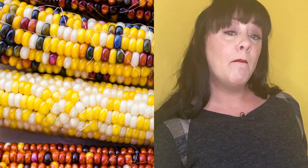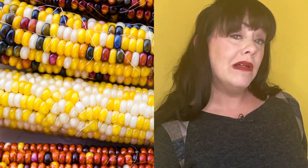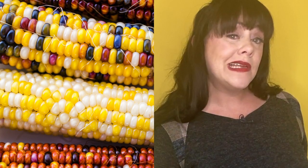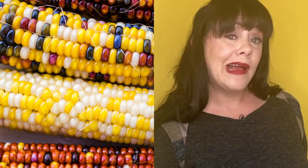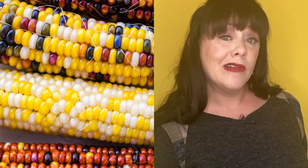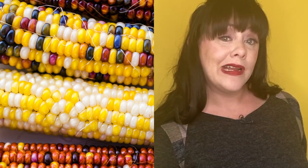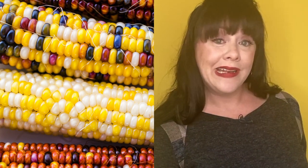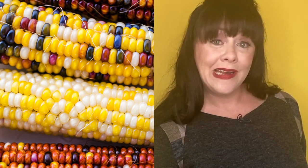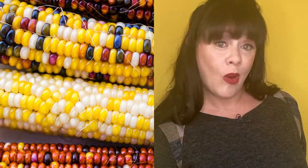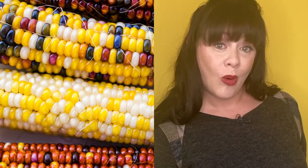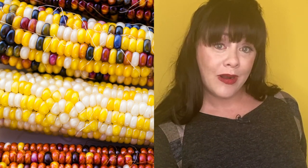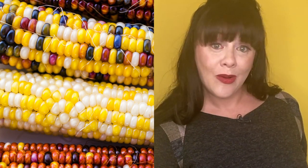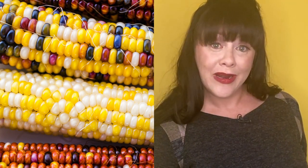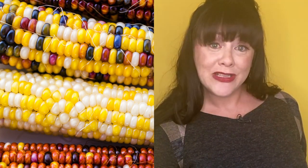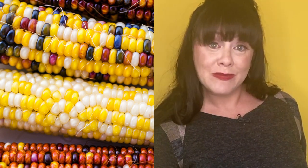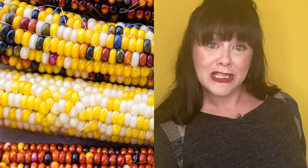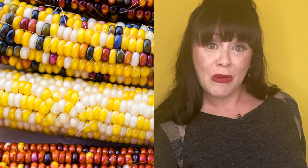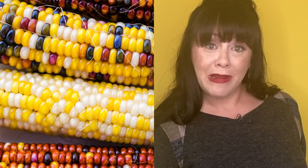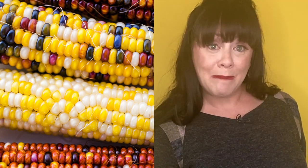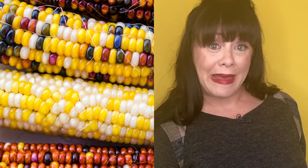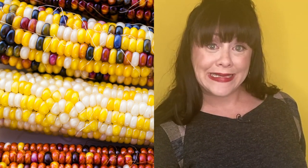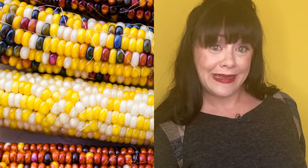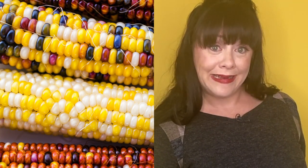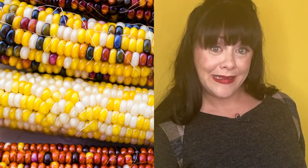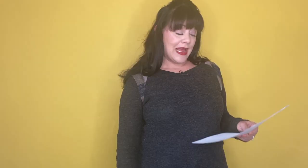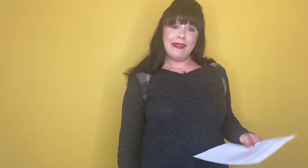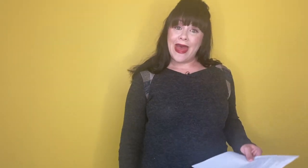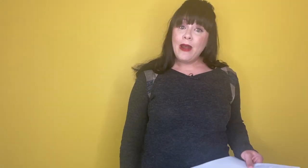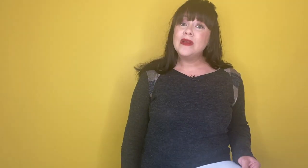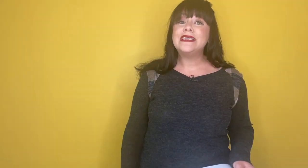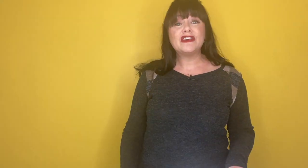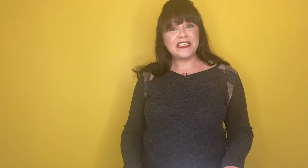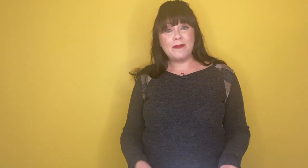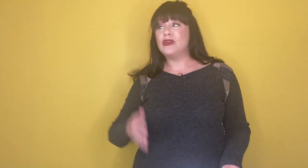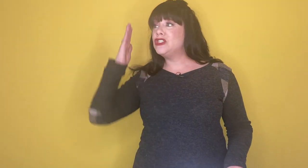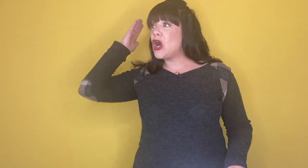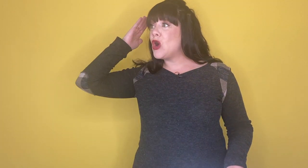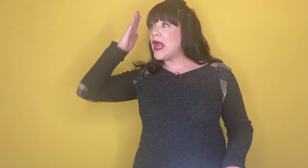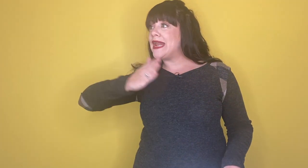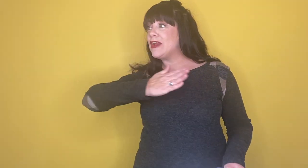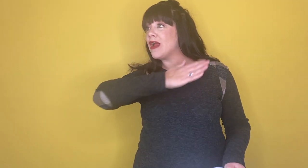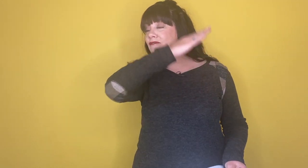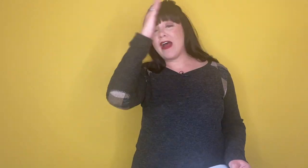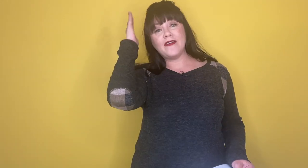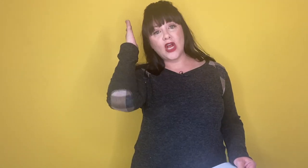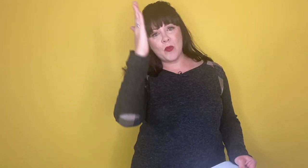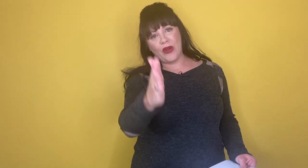multicolored Indian corn, according to the Smithsonian Magazine. And that was their staple. So Enneagram 5s are bringing